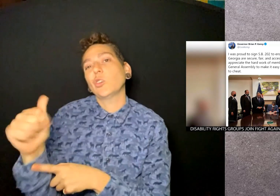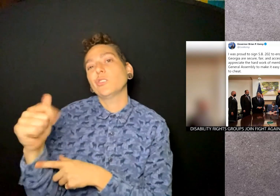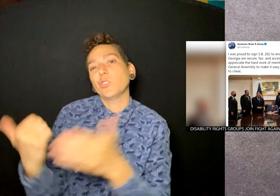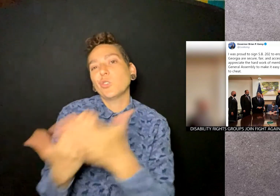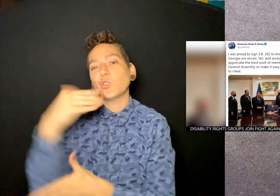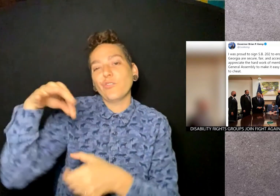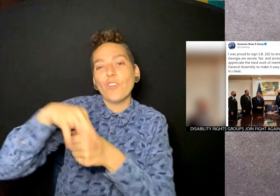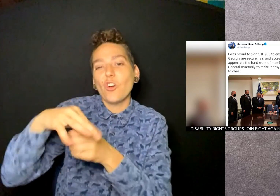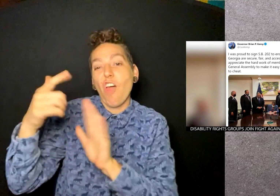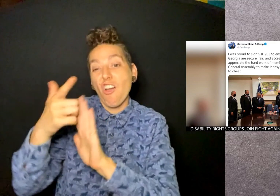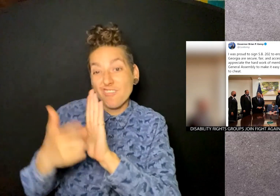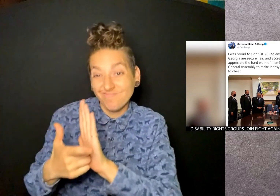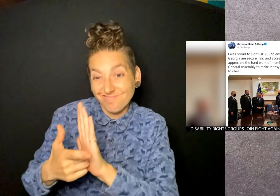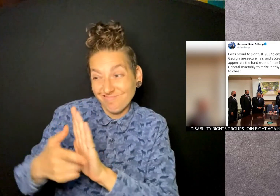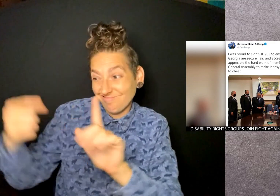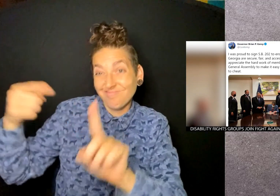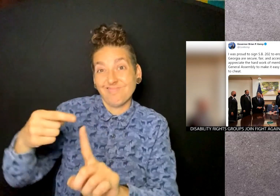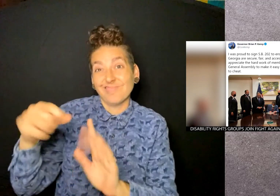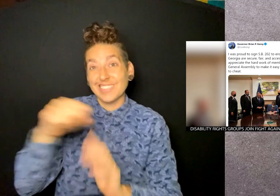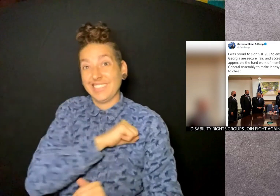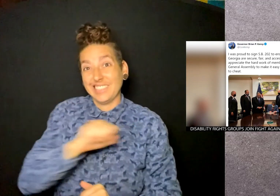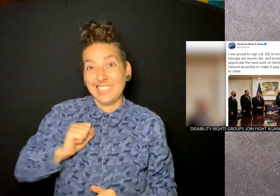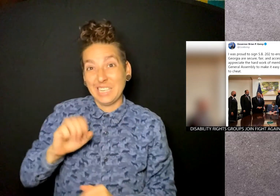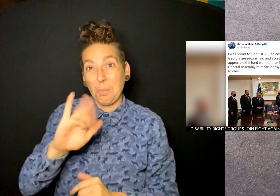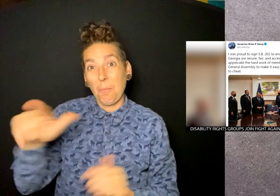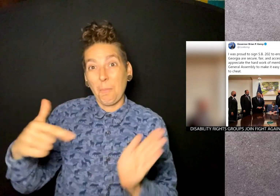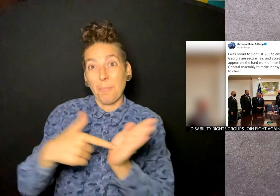new voting law senate bill 202